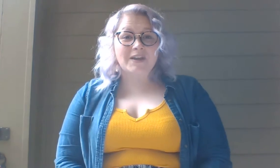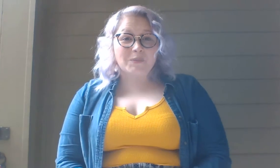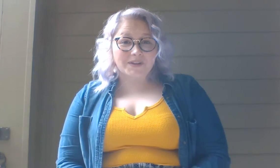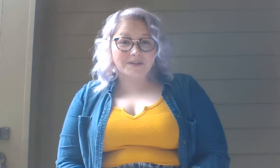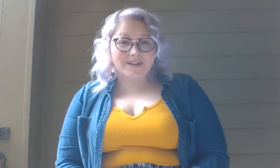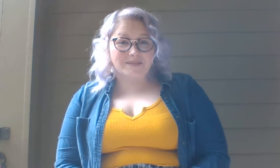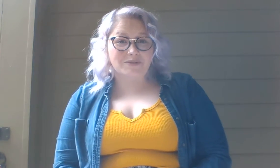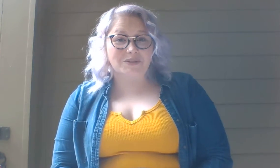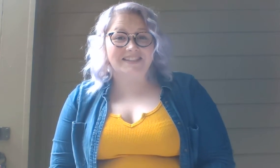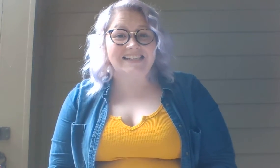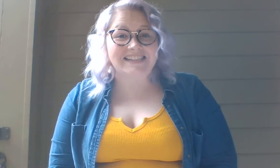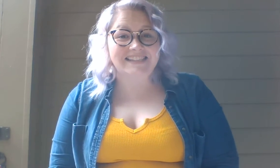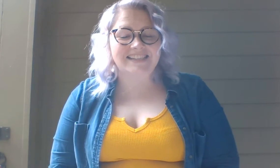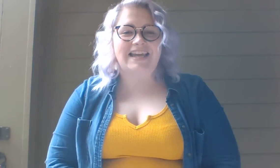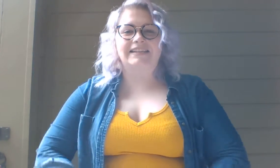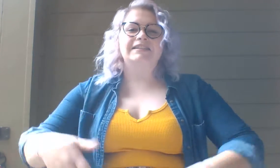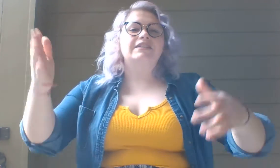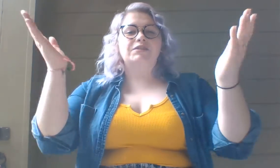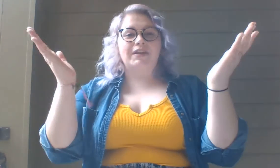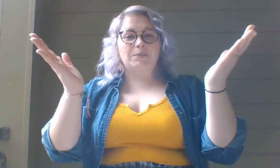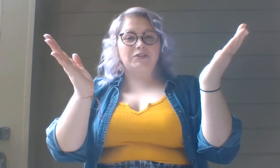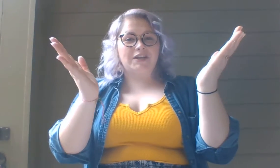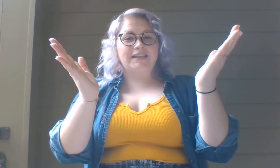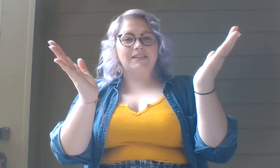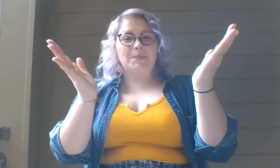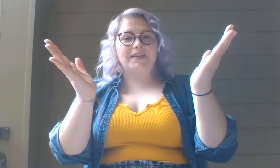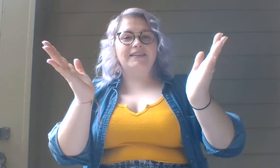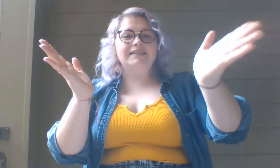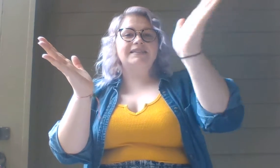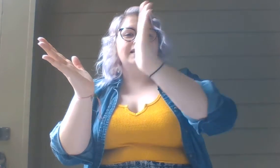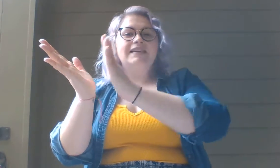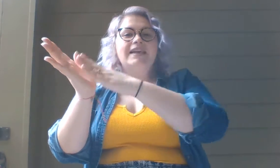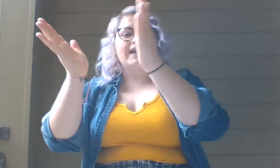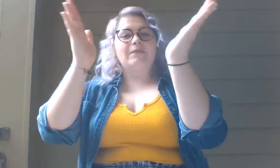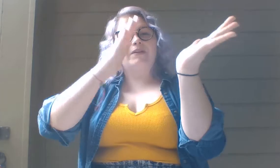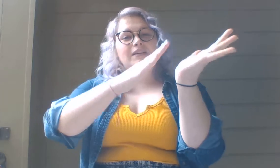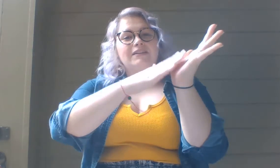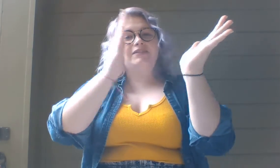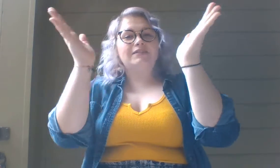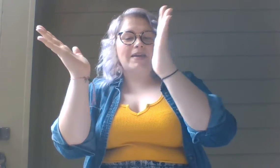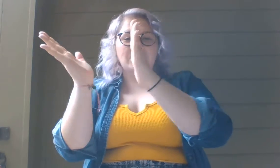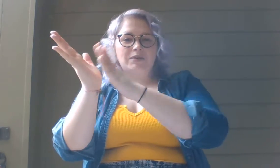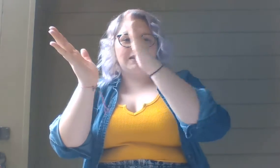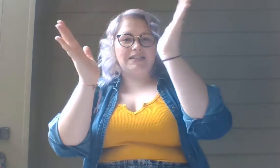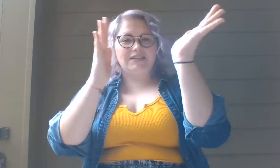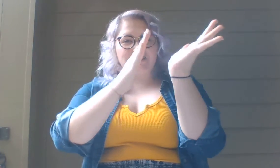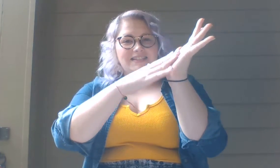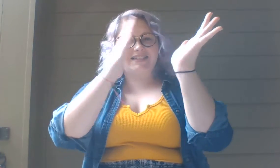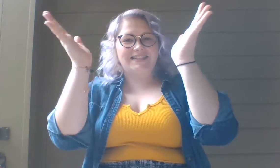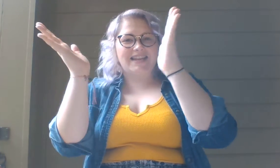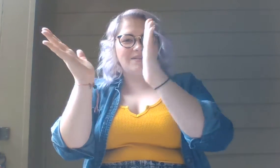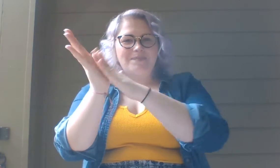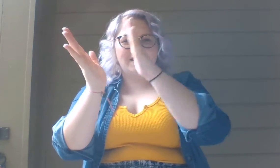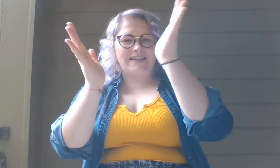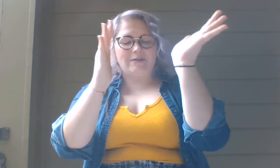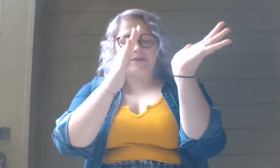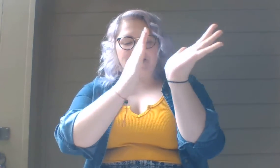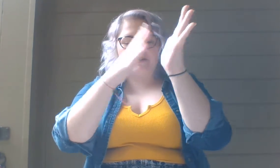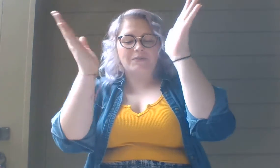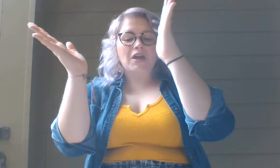We're gonna make some tortillas today. So can you put your hands up like this? And we're gonna make tortillas to the steady beat. Here we go.